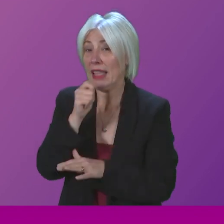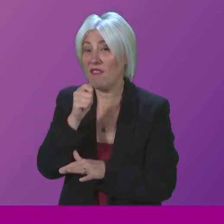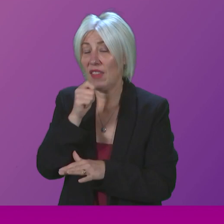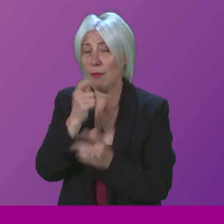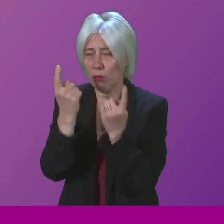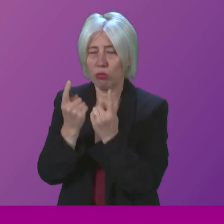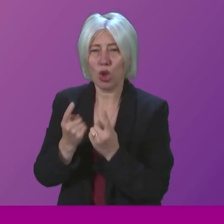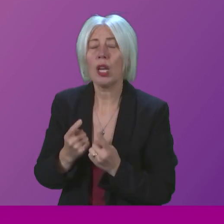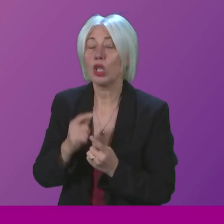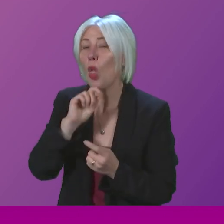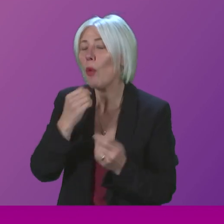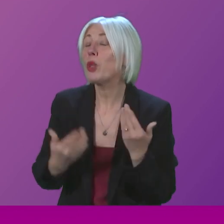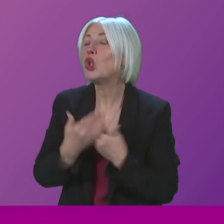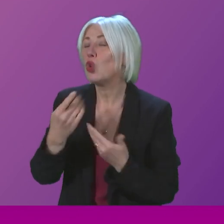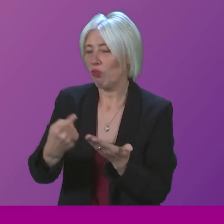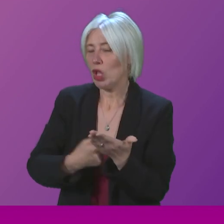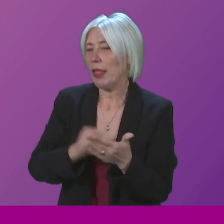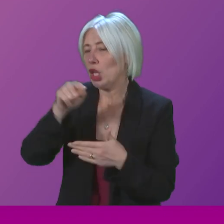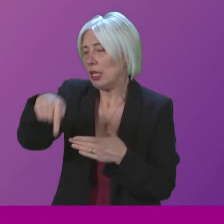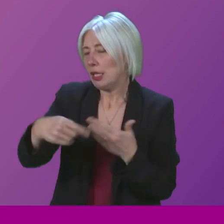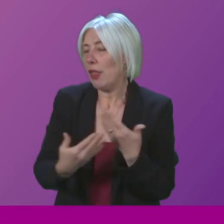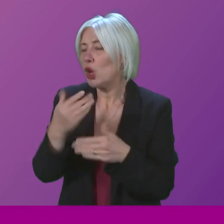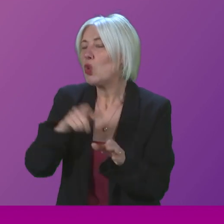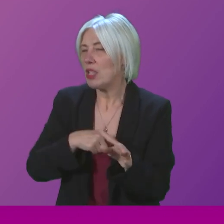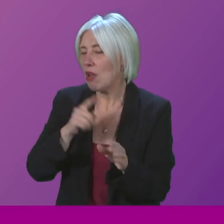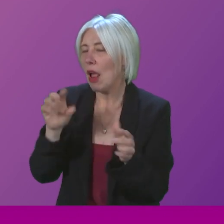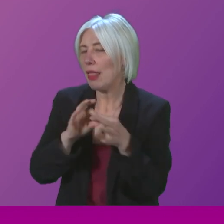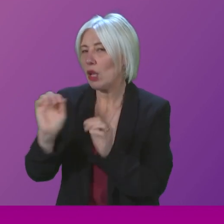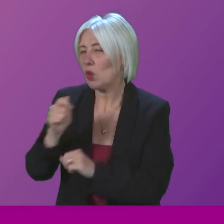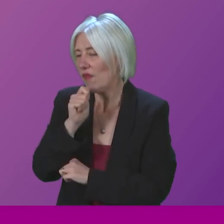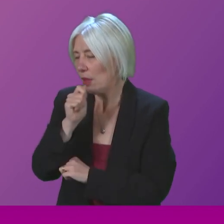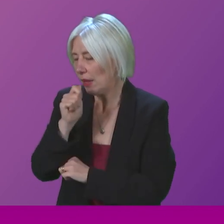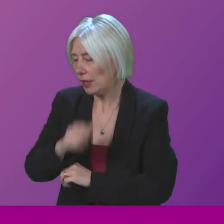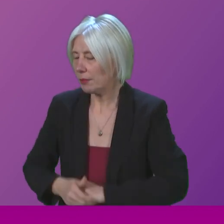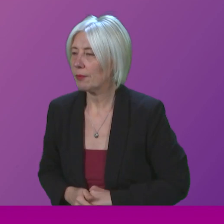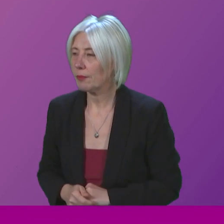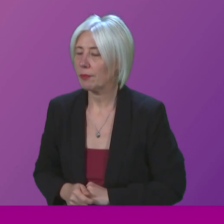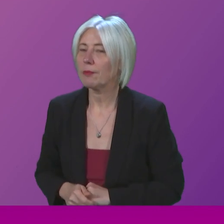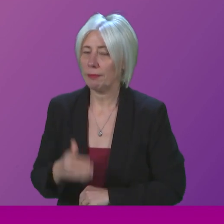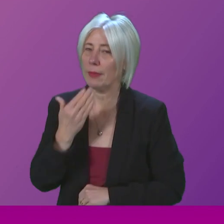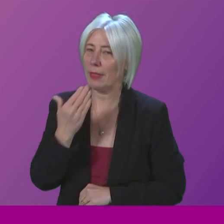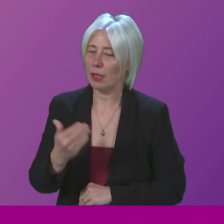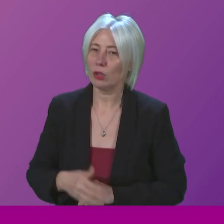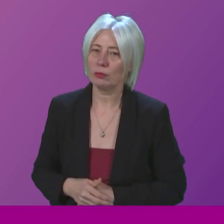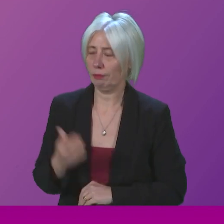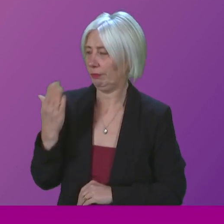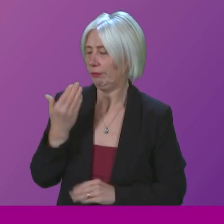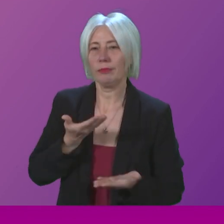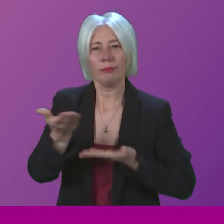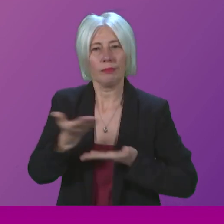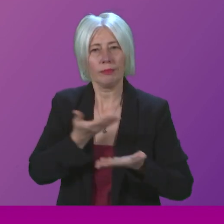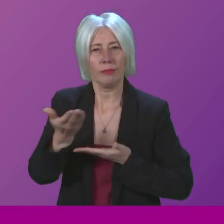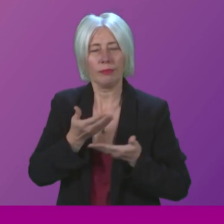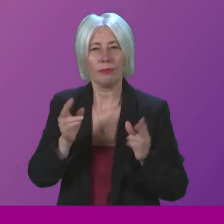the new regulations in the new year. Stephanie Callaghan. I thank the First Minister for her answer. A recent consultation